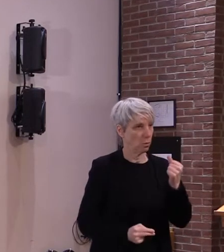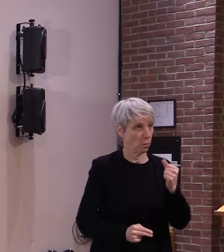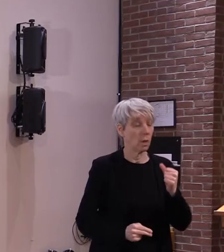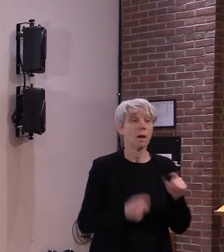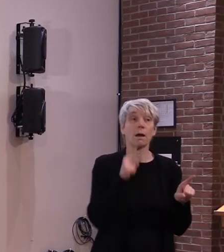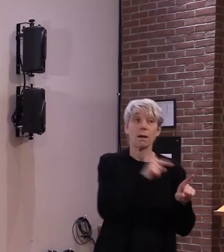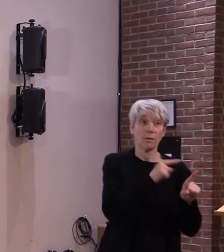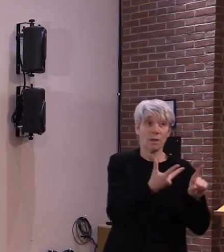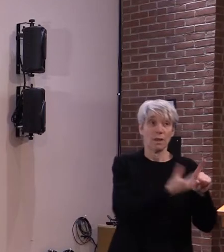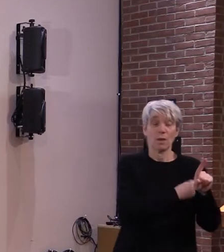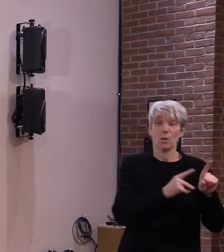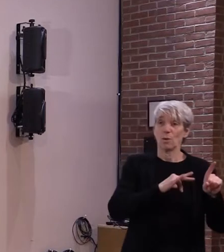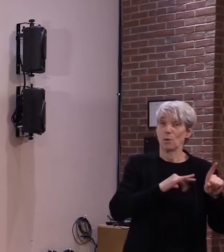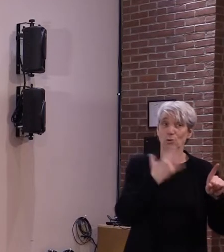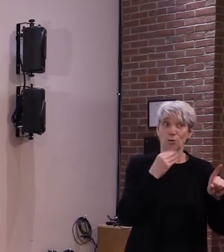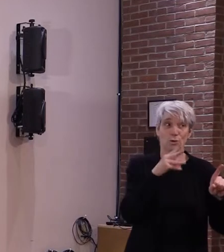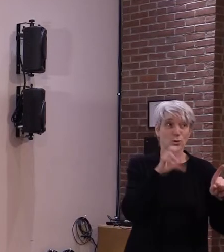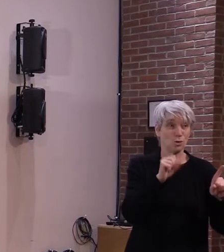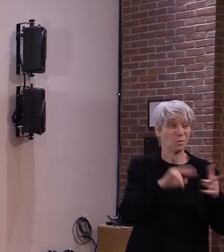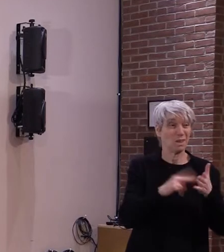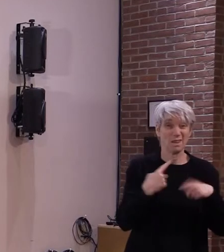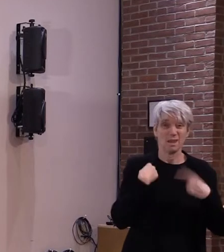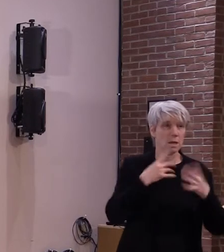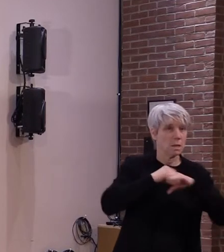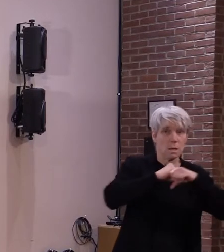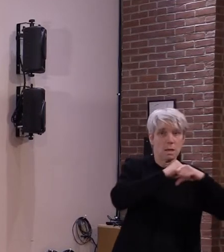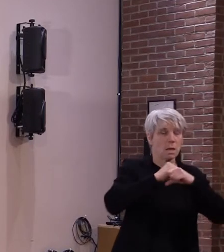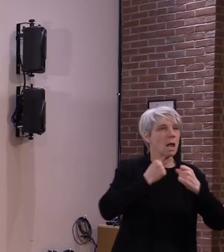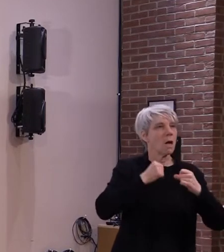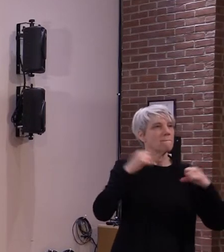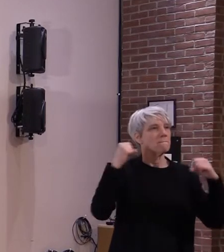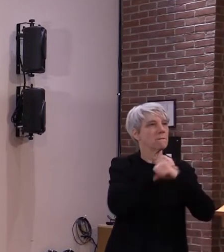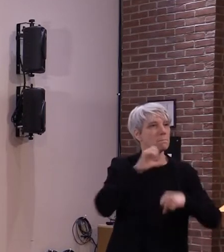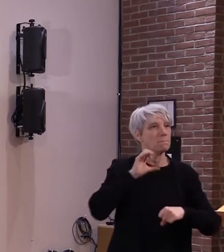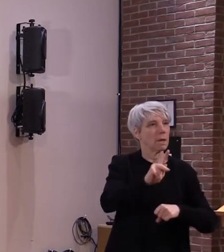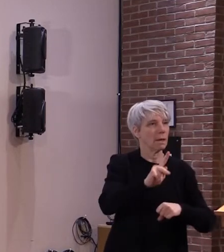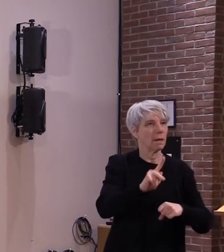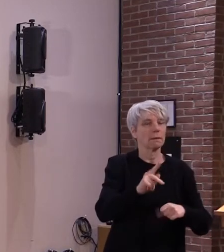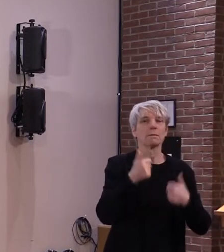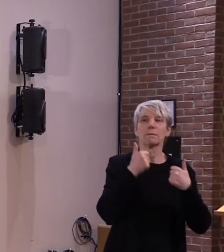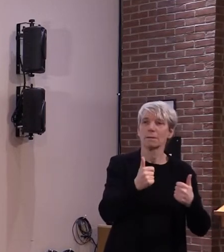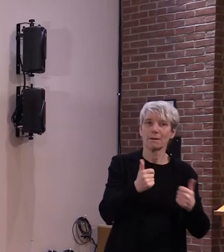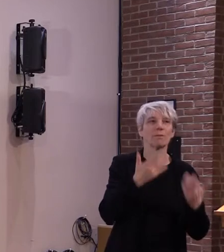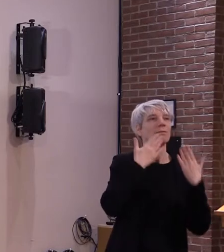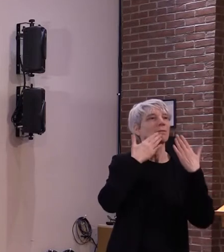we start to actually fight back and be able to vaccinate people thank you